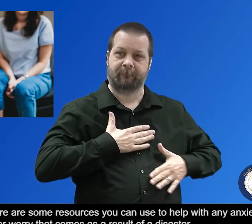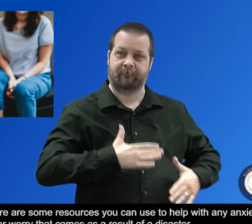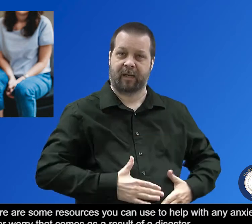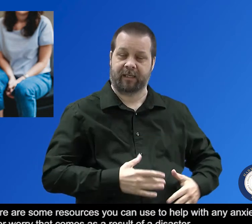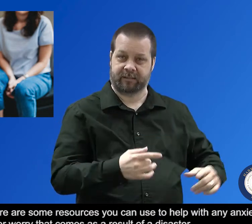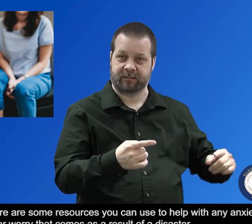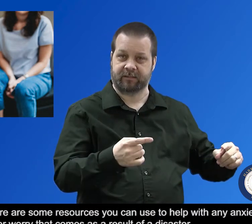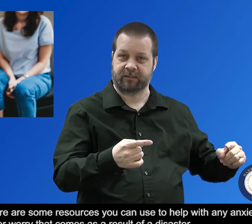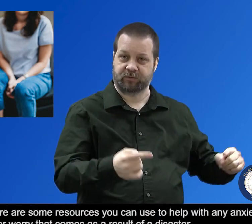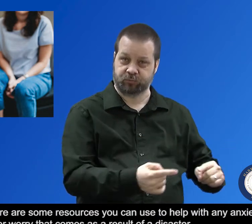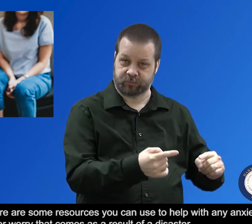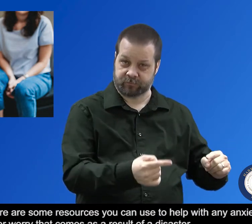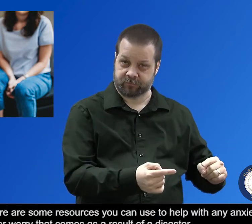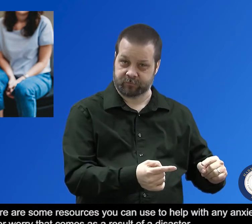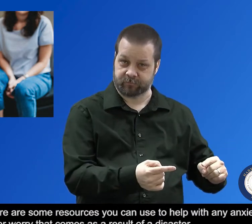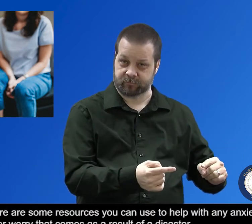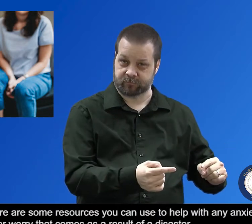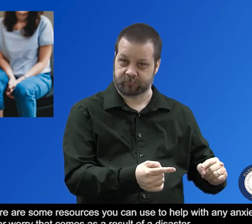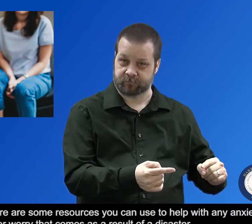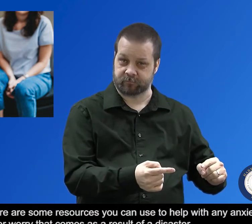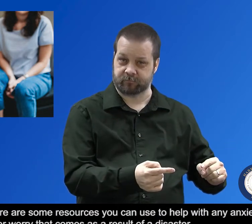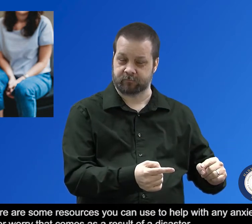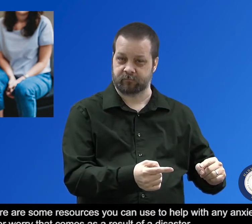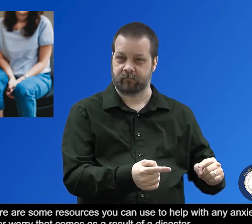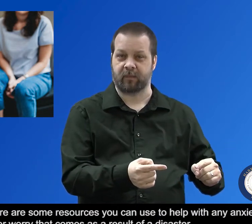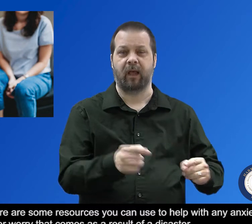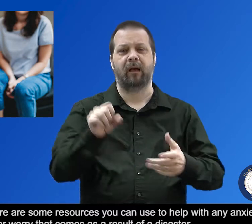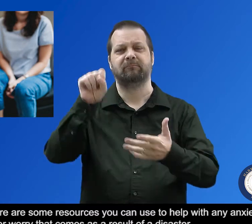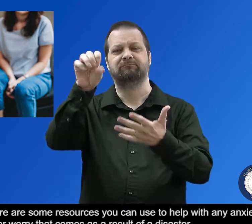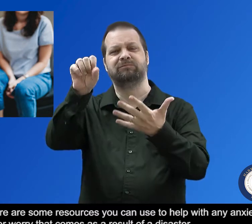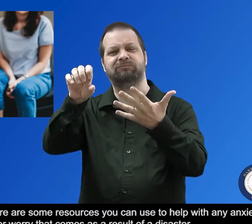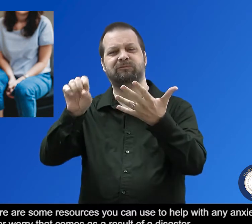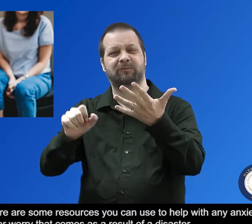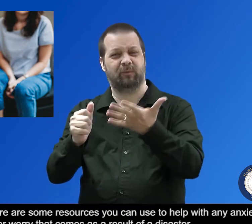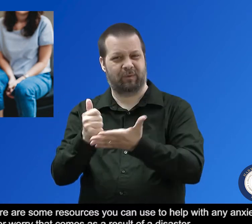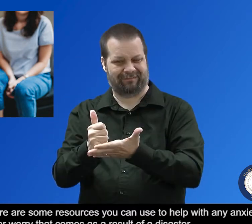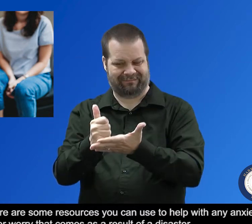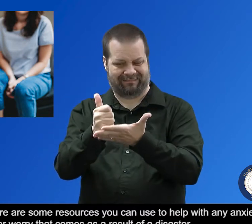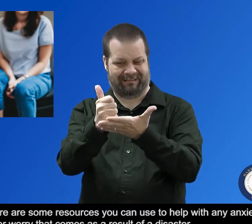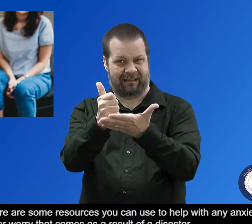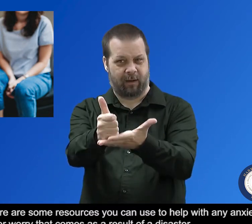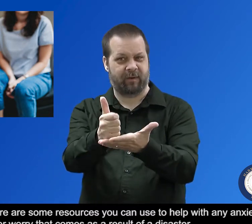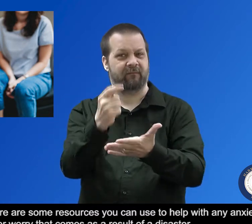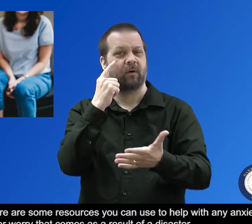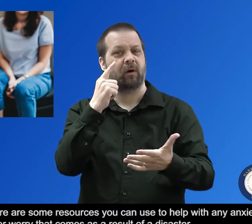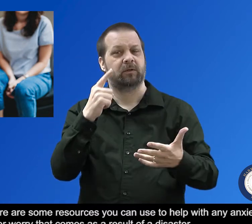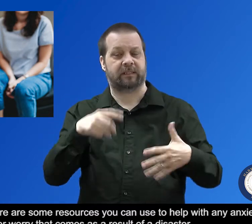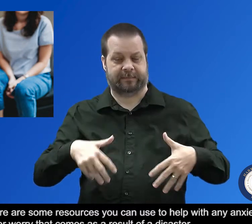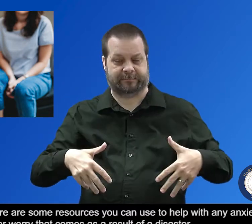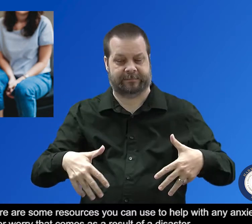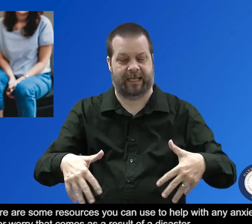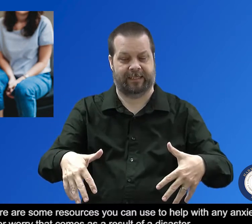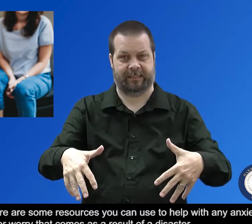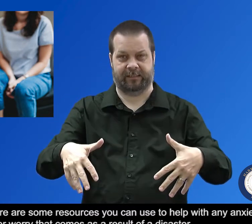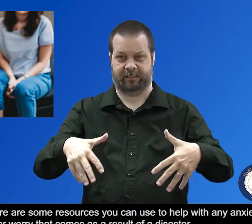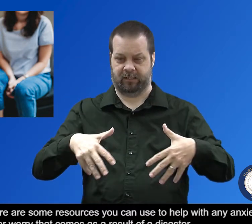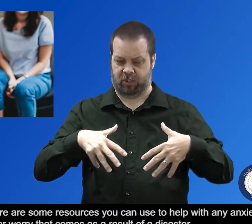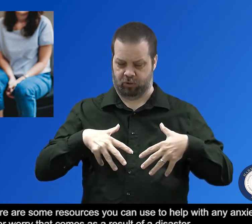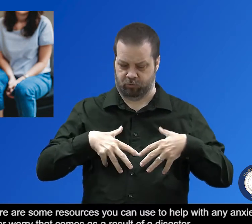Here are some resources you can use to help with any anxiety, grief, or